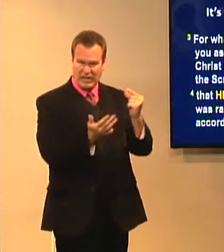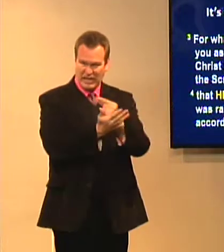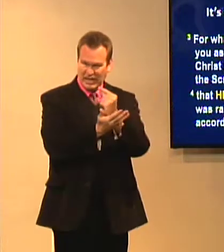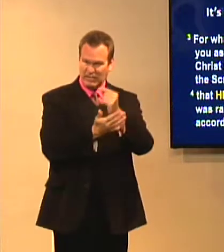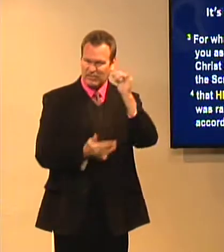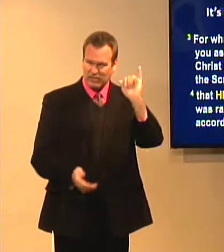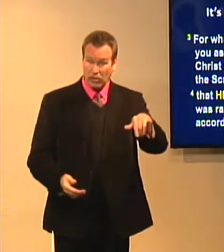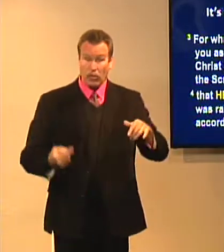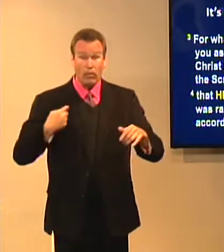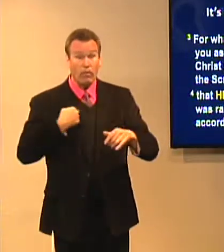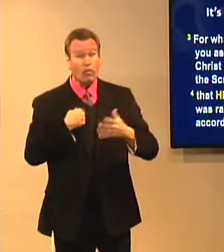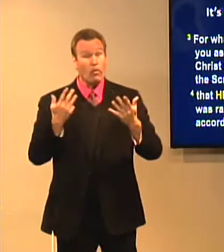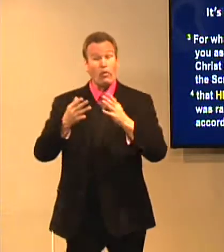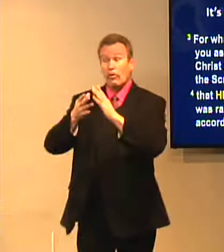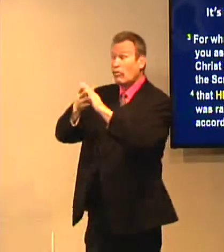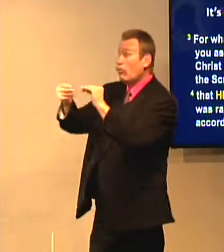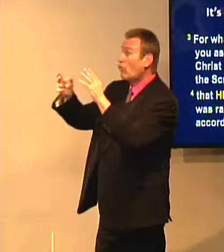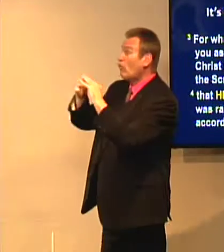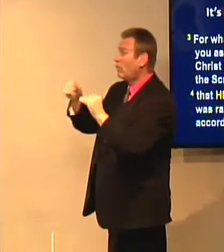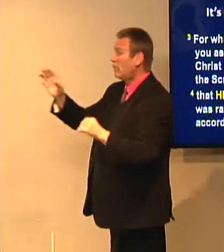This is the gospel. This is how we're saved.